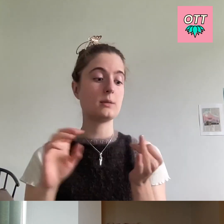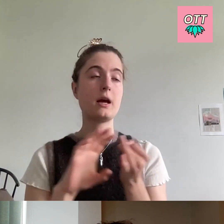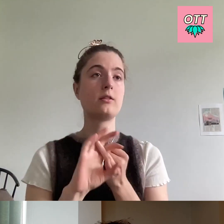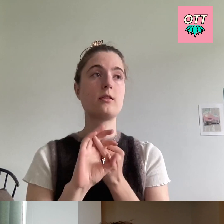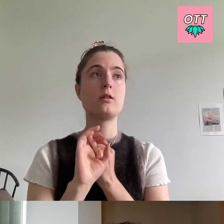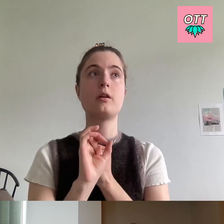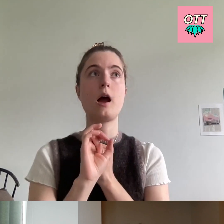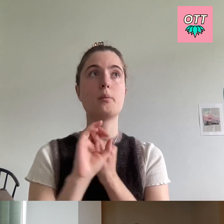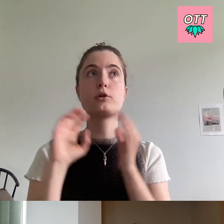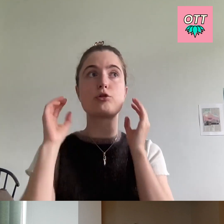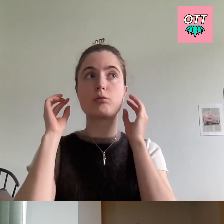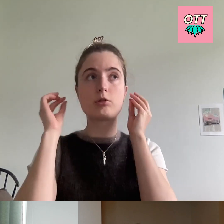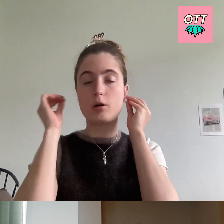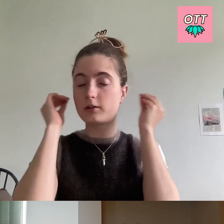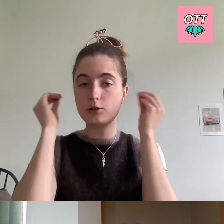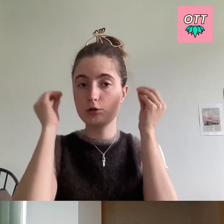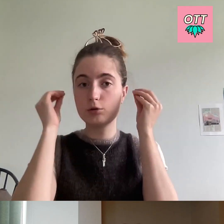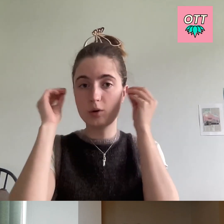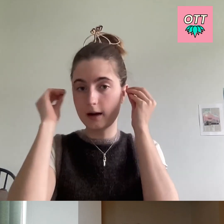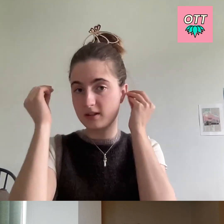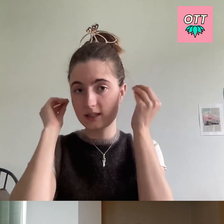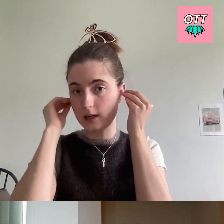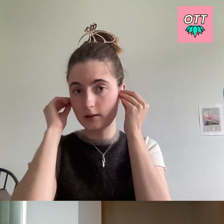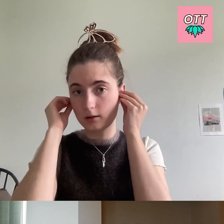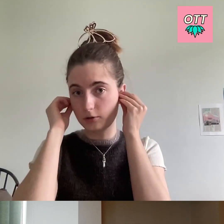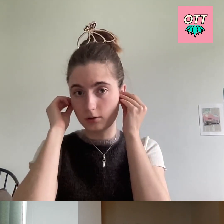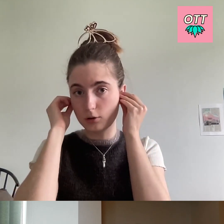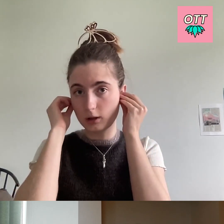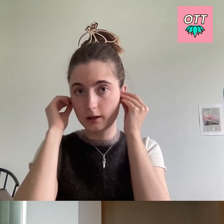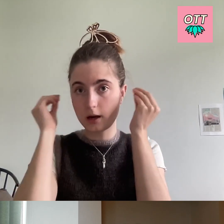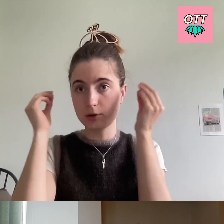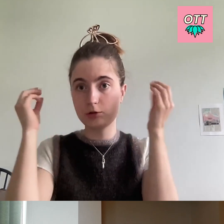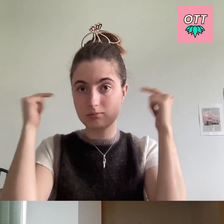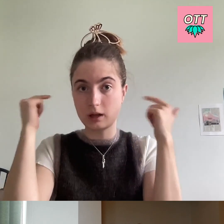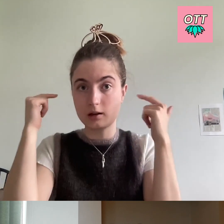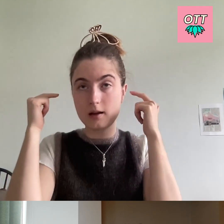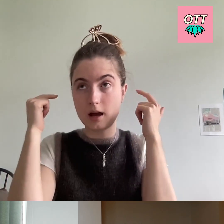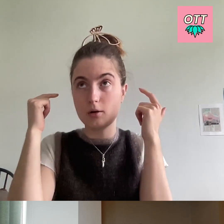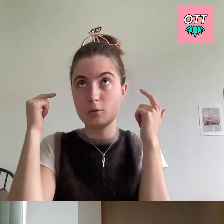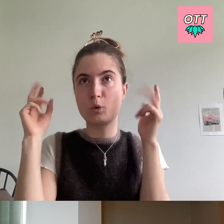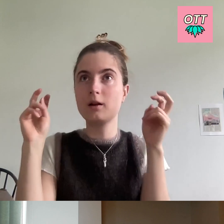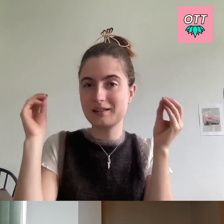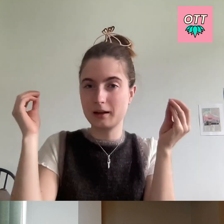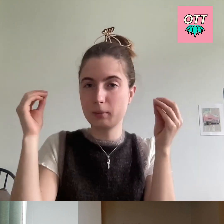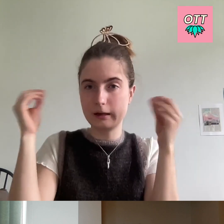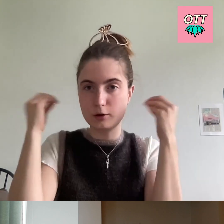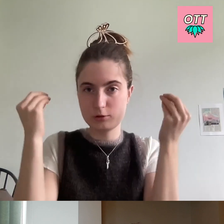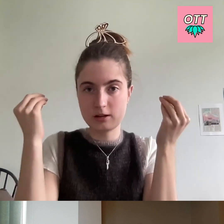depends on how much scar tissue you have inside of your cochlea, how much, like, how well the implant goes in.